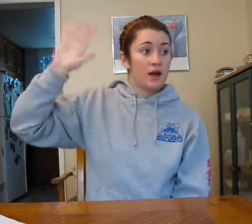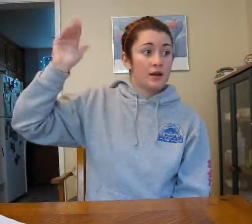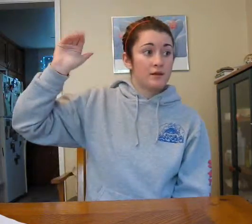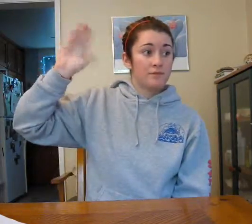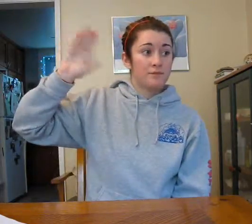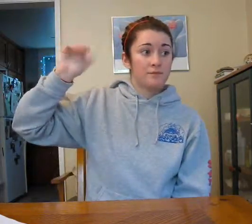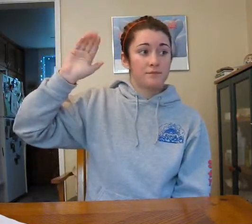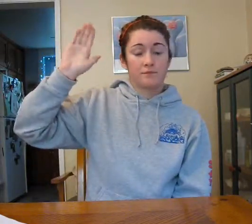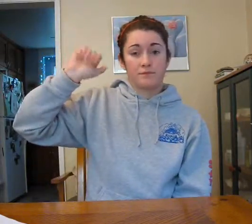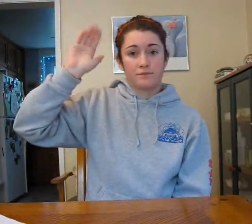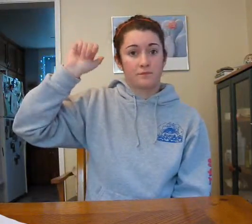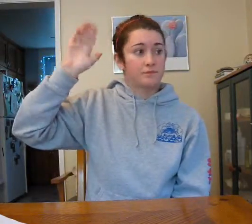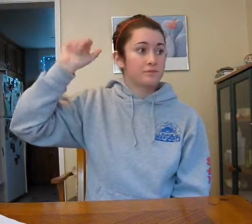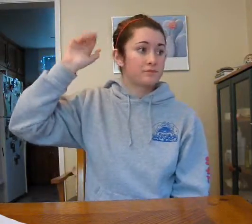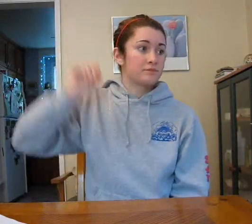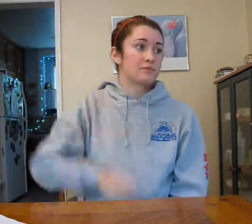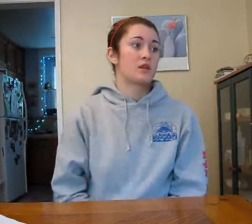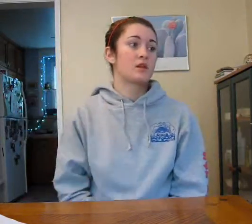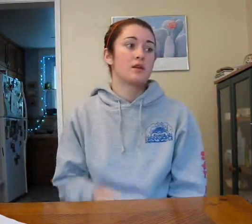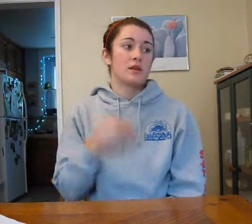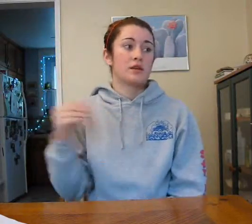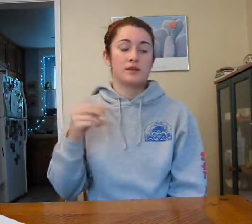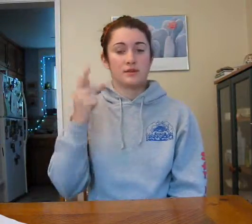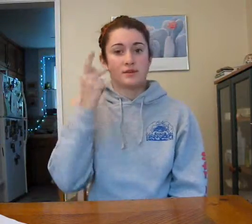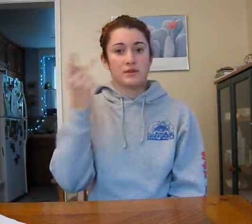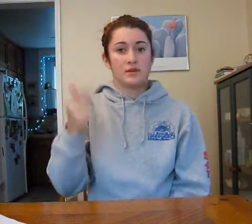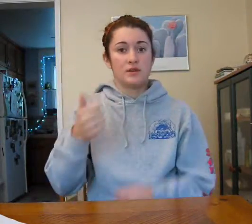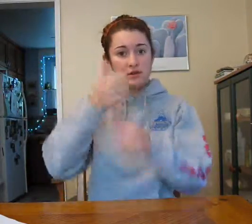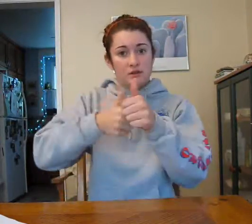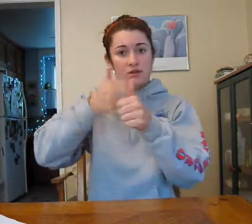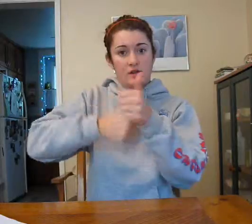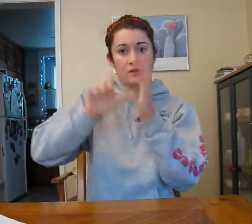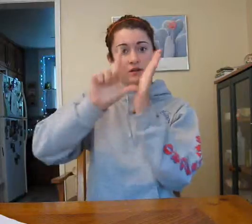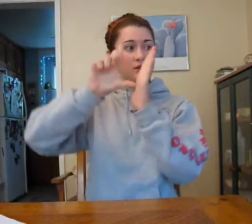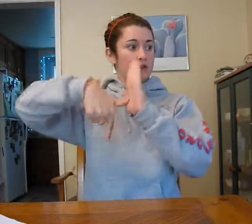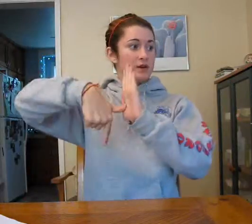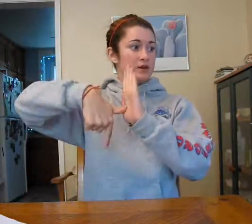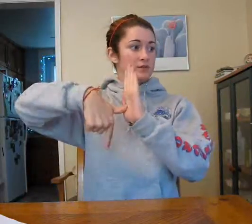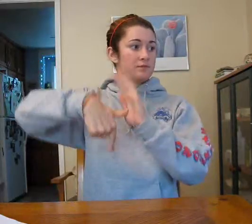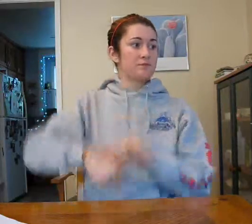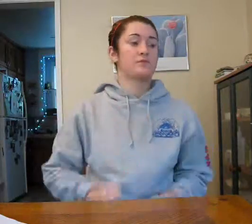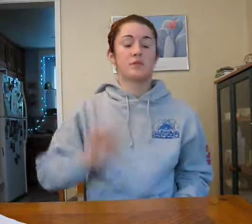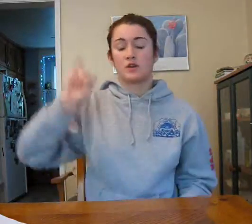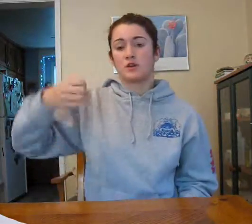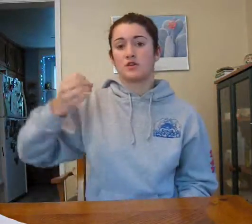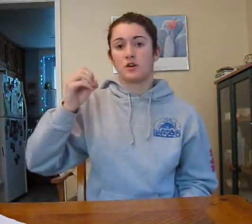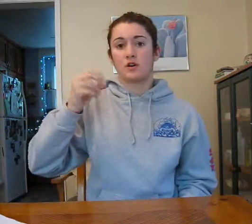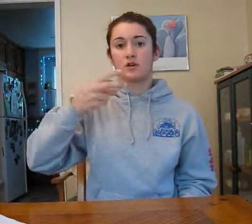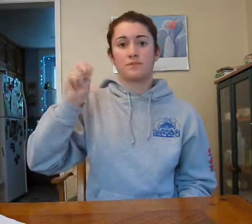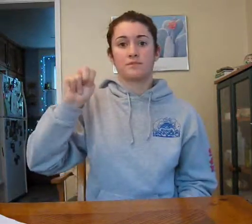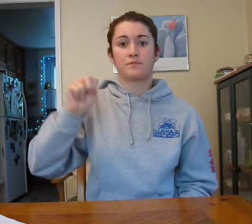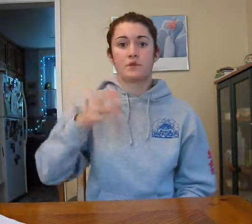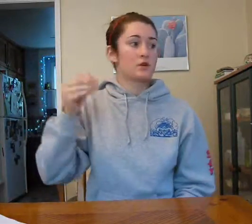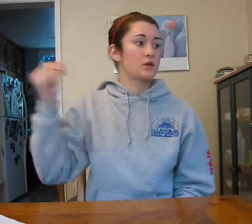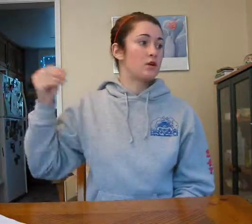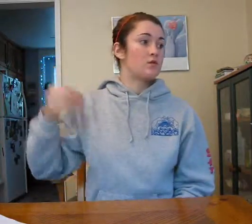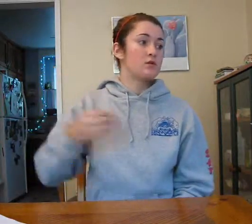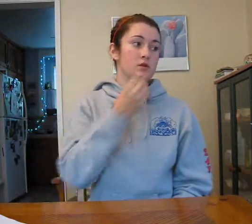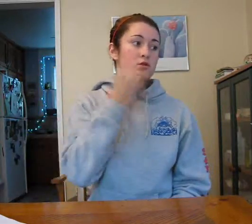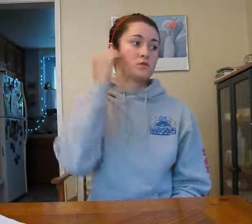and see each other later. John go home